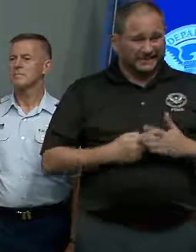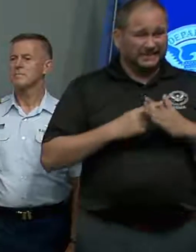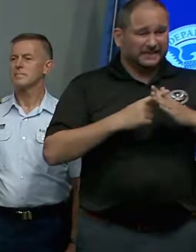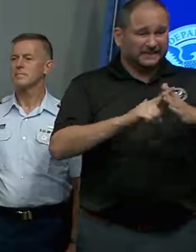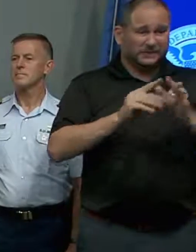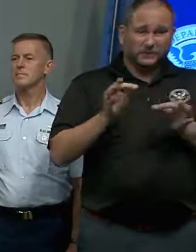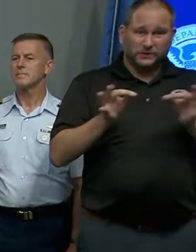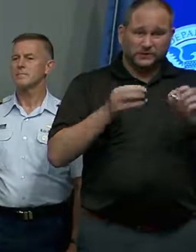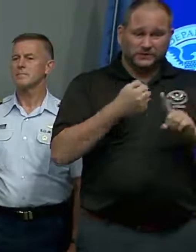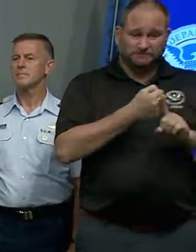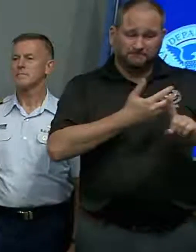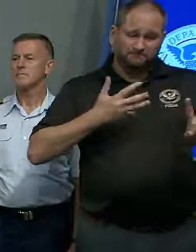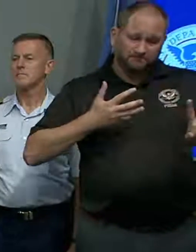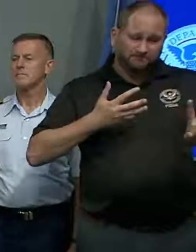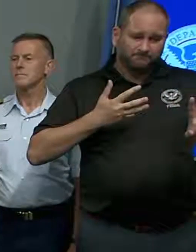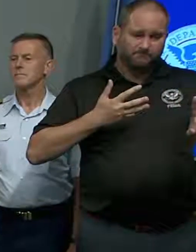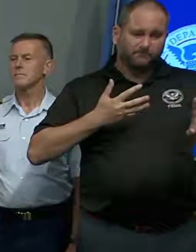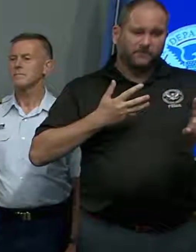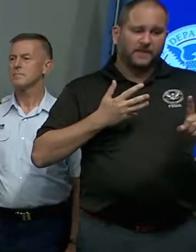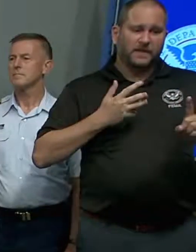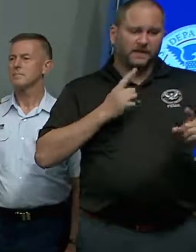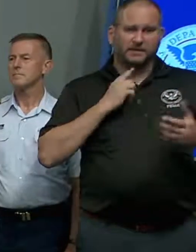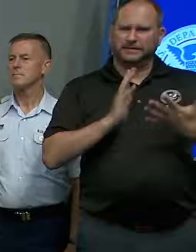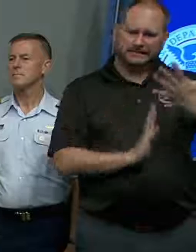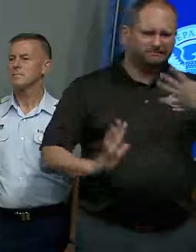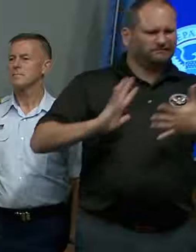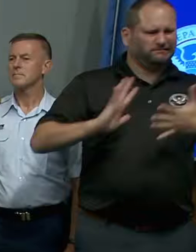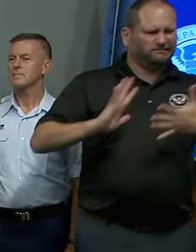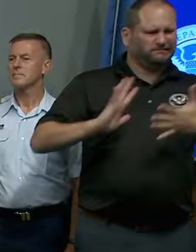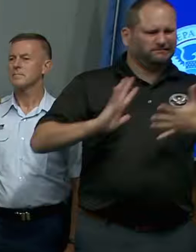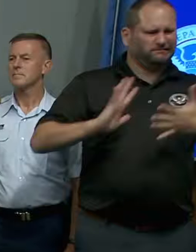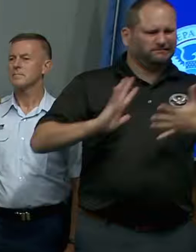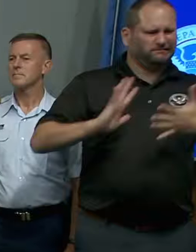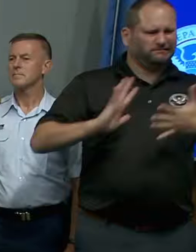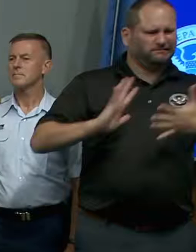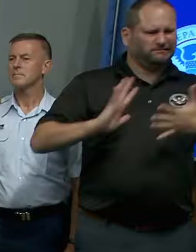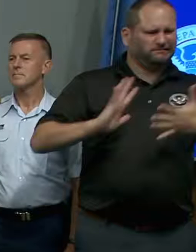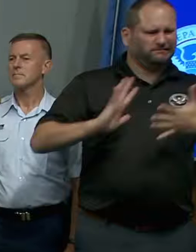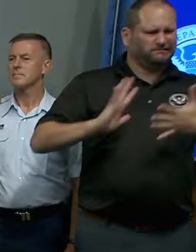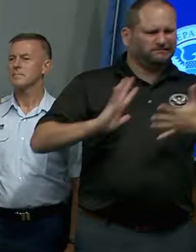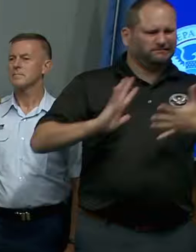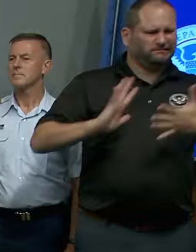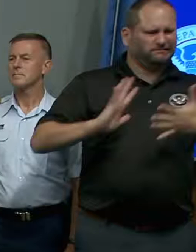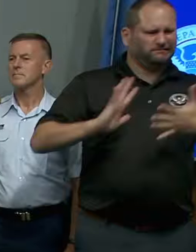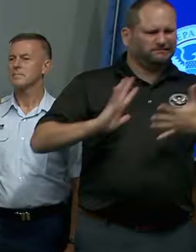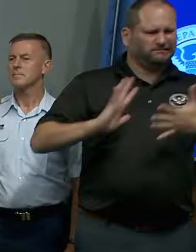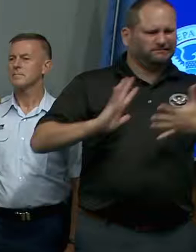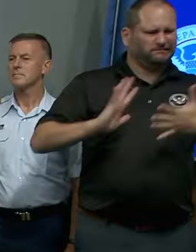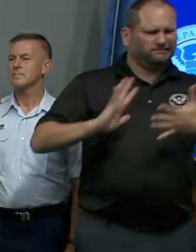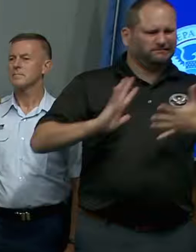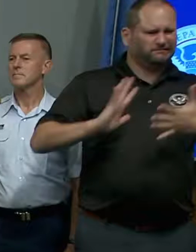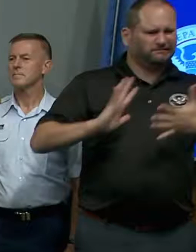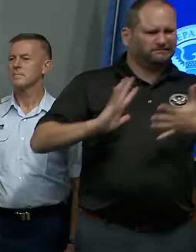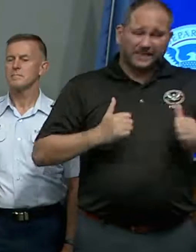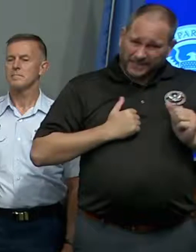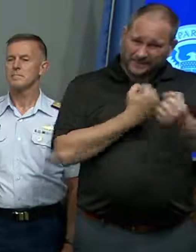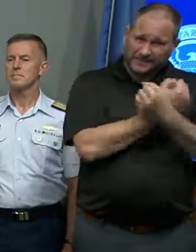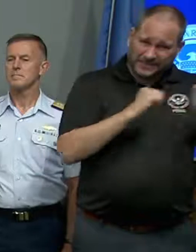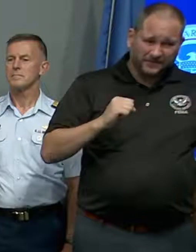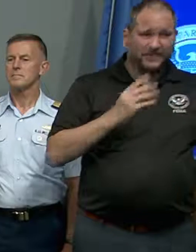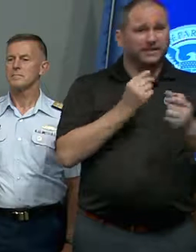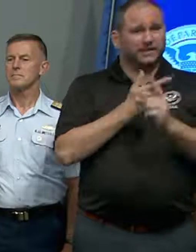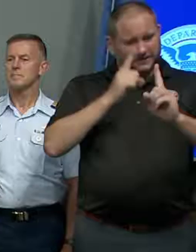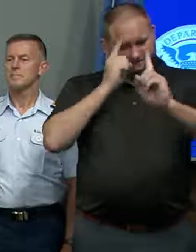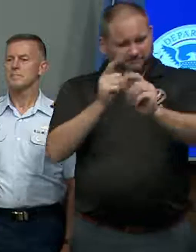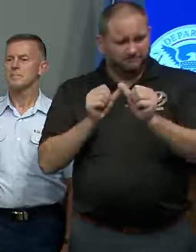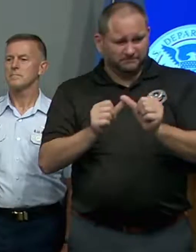first, is continuing through our response. We will continue with the life-sustaining, life-saving mission for the